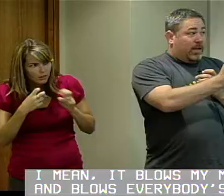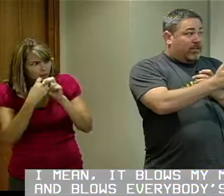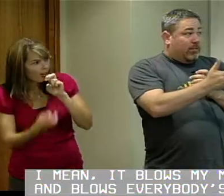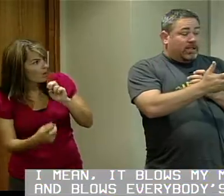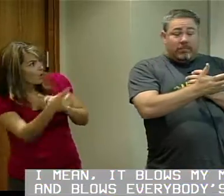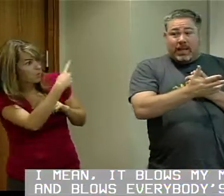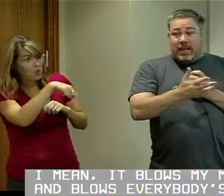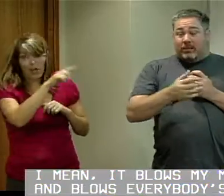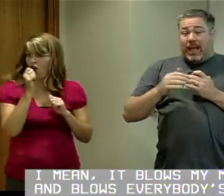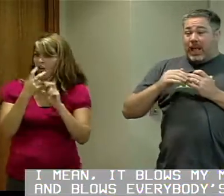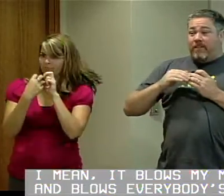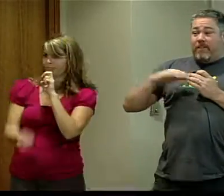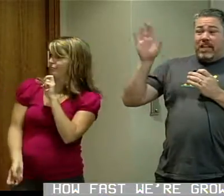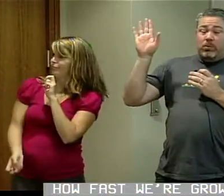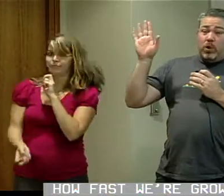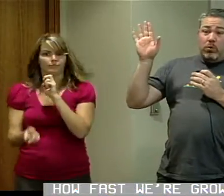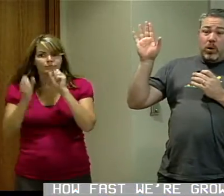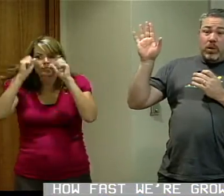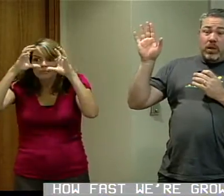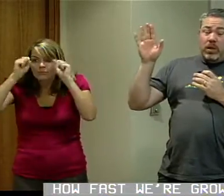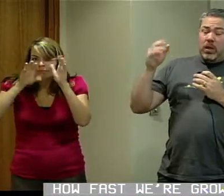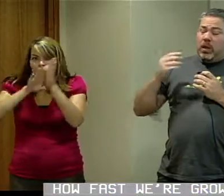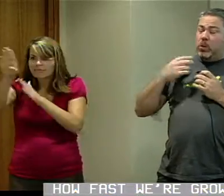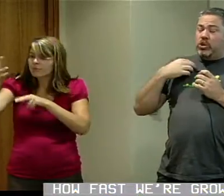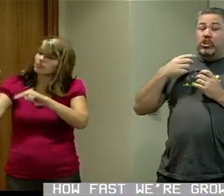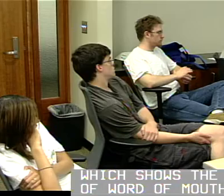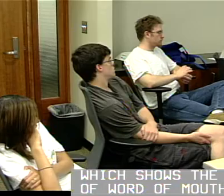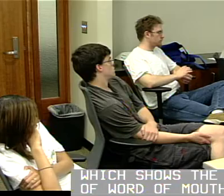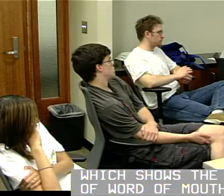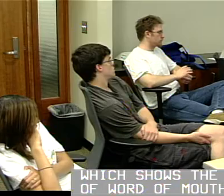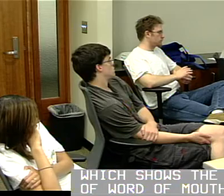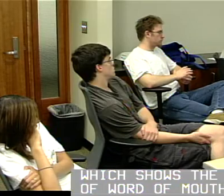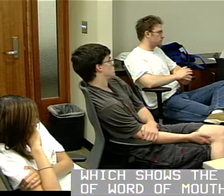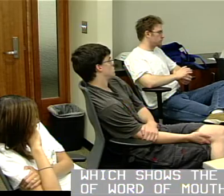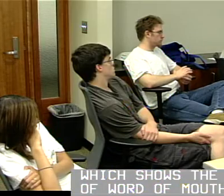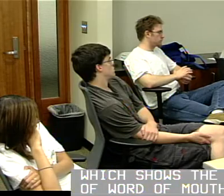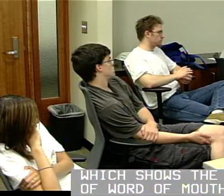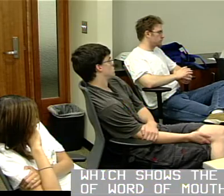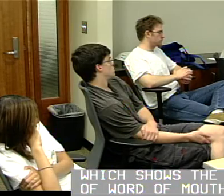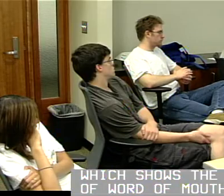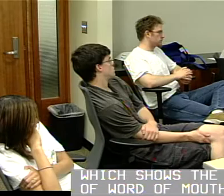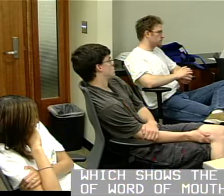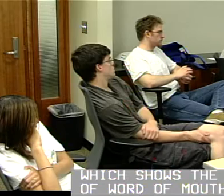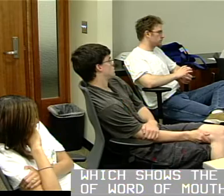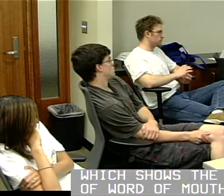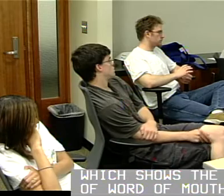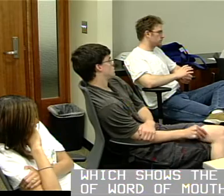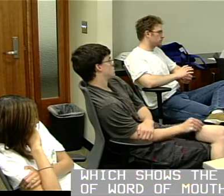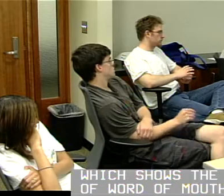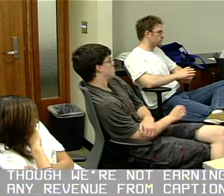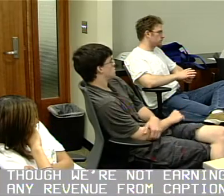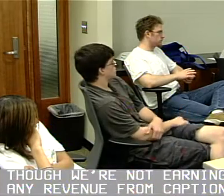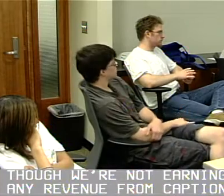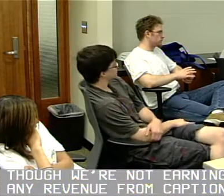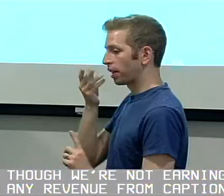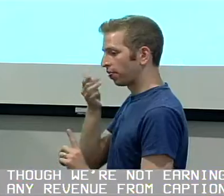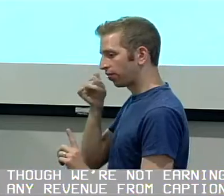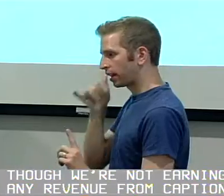my mind. but how fast we're going, which told us the power of the world I'm out. Though we're not earning any